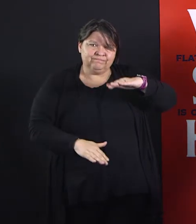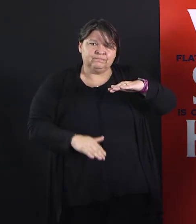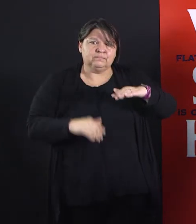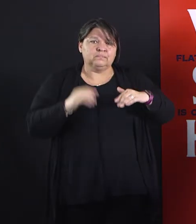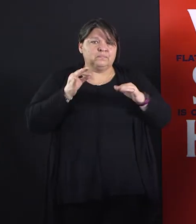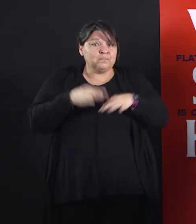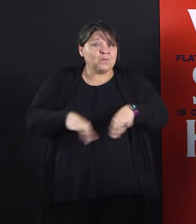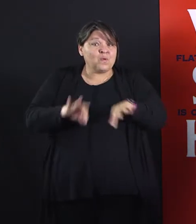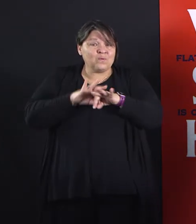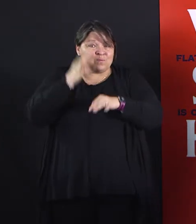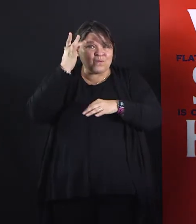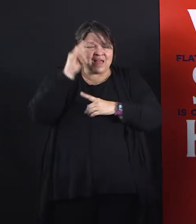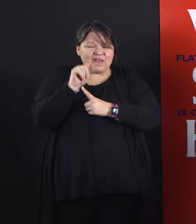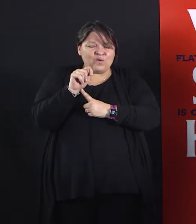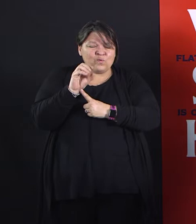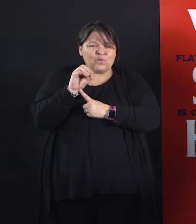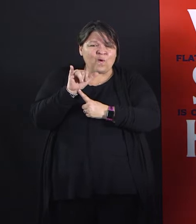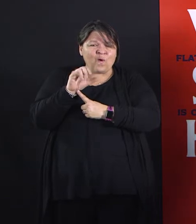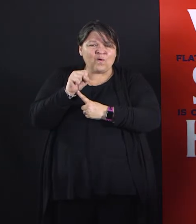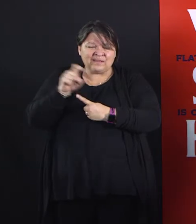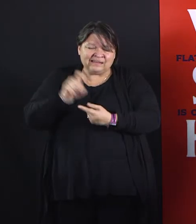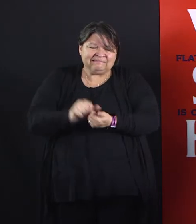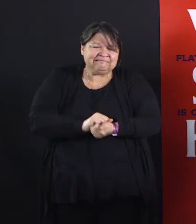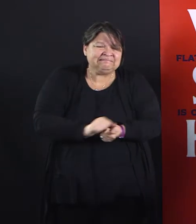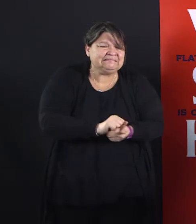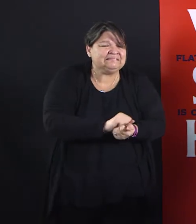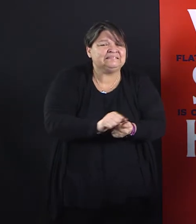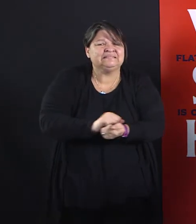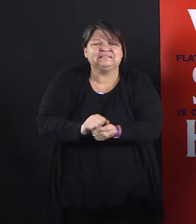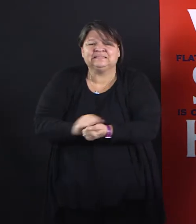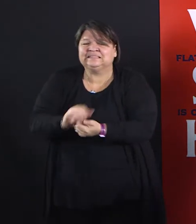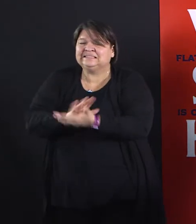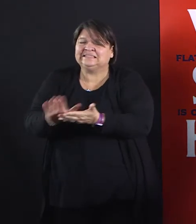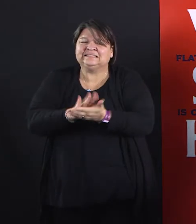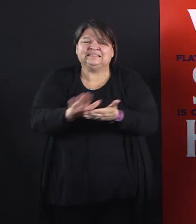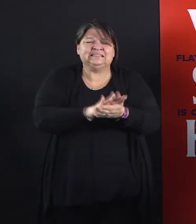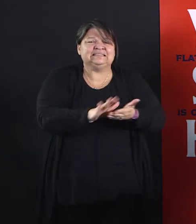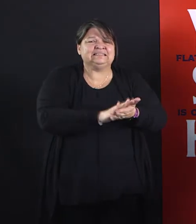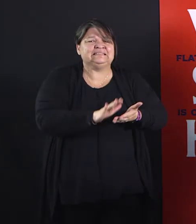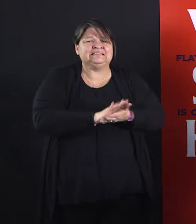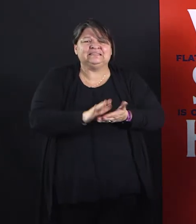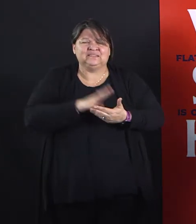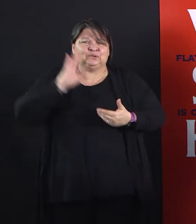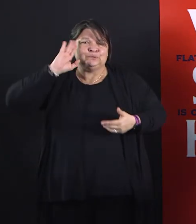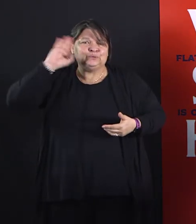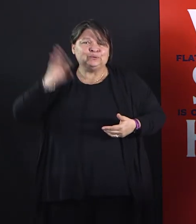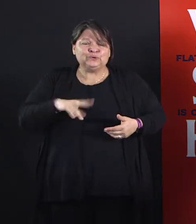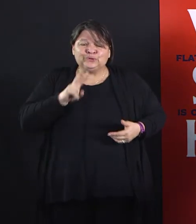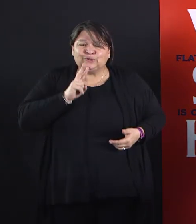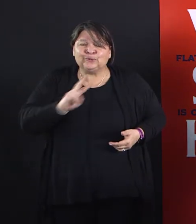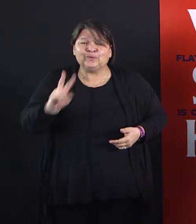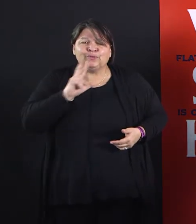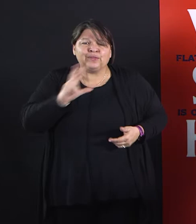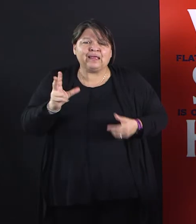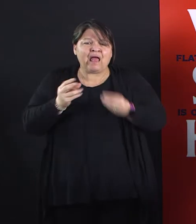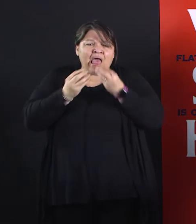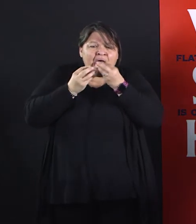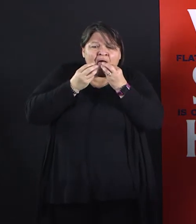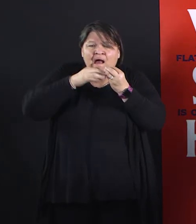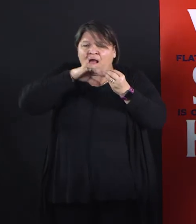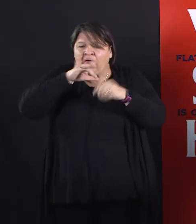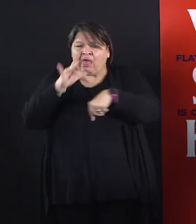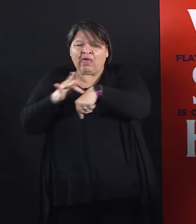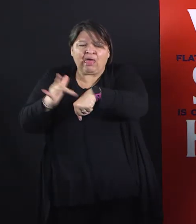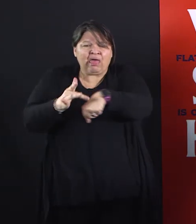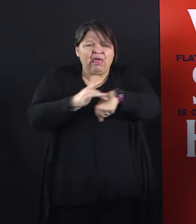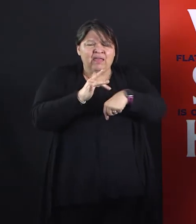don't social distance, but we're trying to keep the space. It's a hard thing to do. So, lastly, let's continue to support our